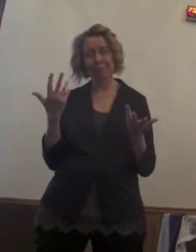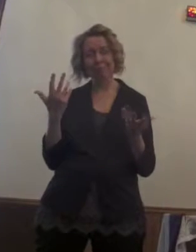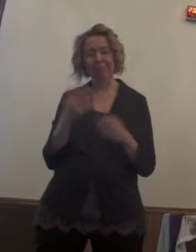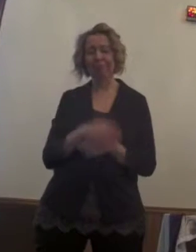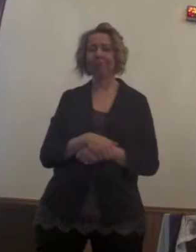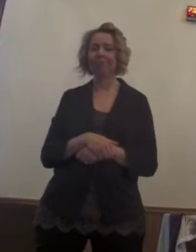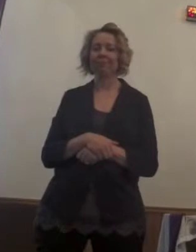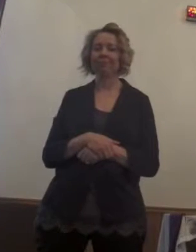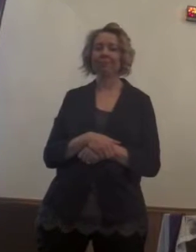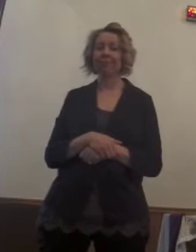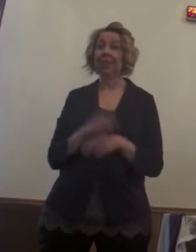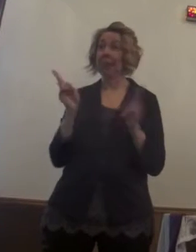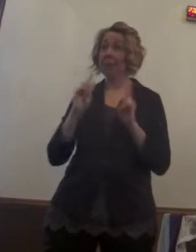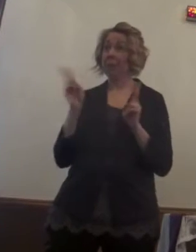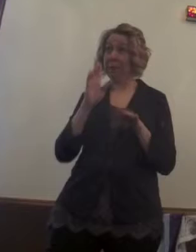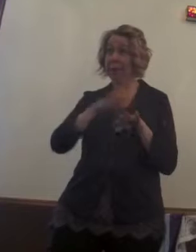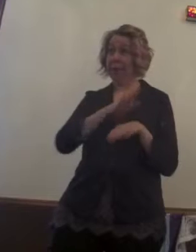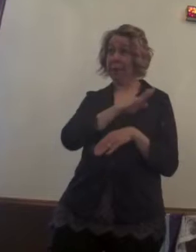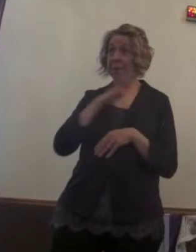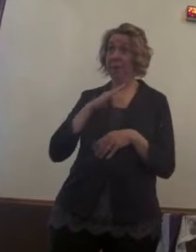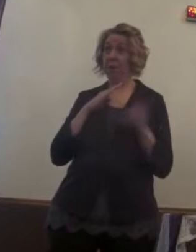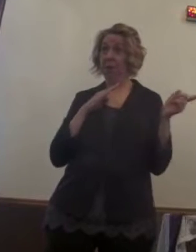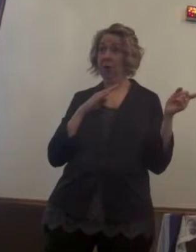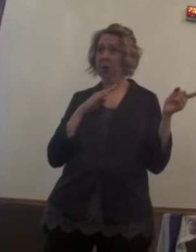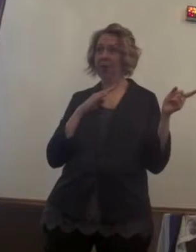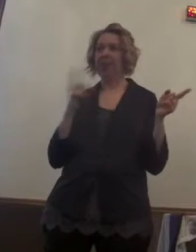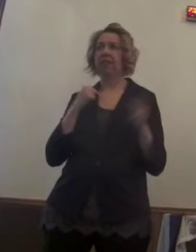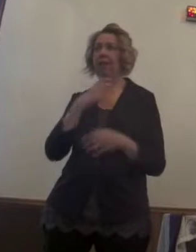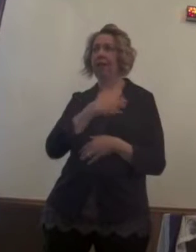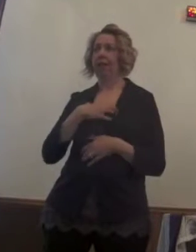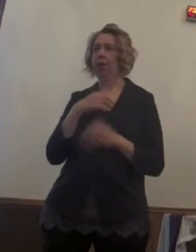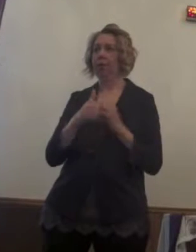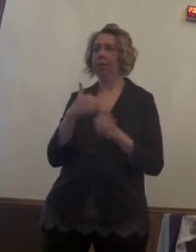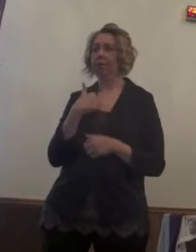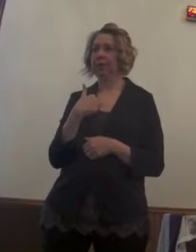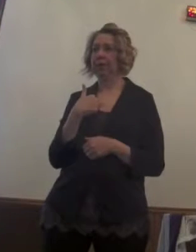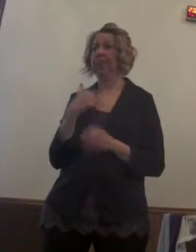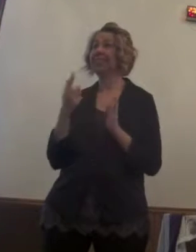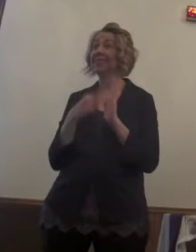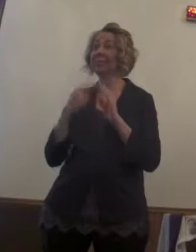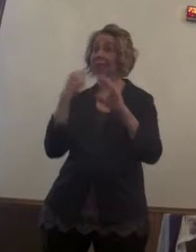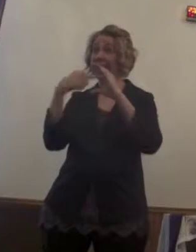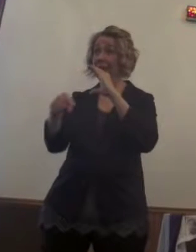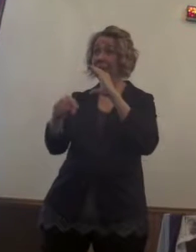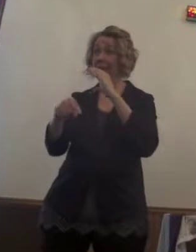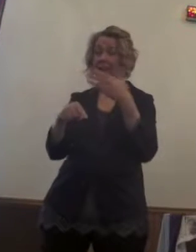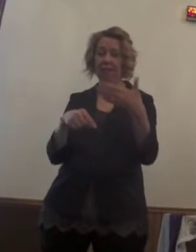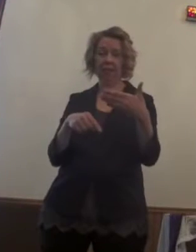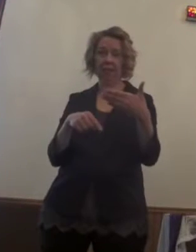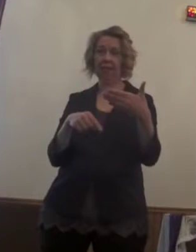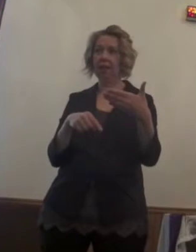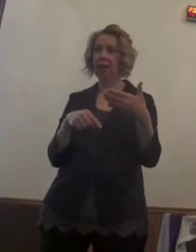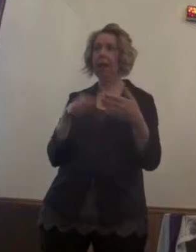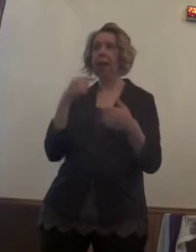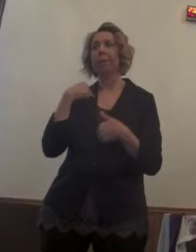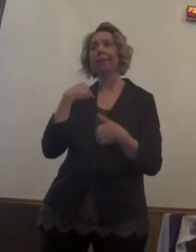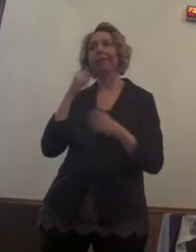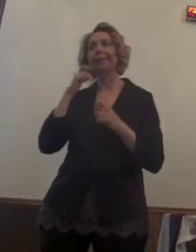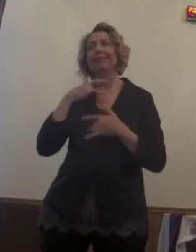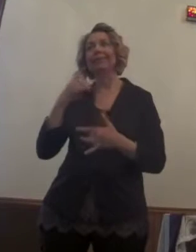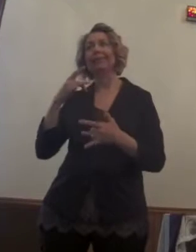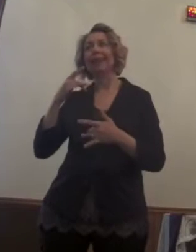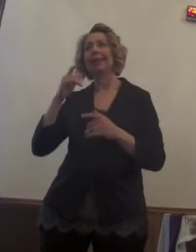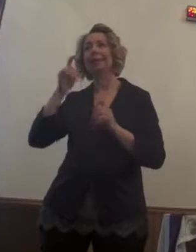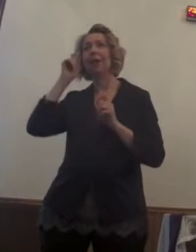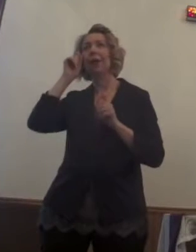some of the folks on the board, you know, think regret sometimes when they go look at their email in the morning because the pastor's been up late working, you know, and they get